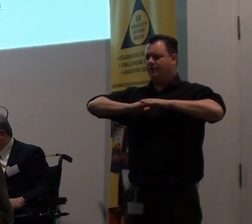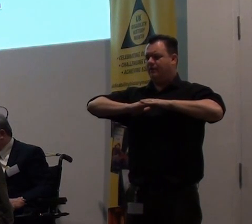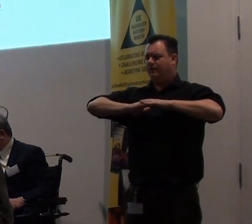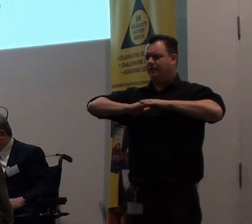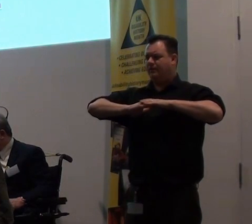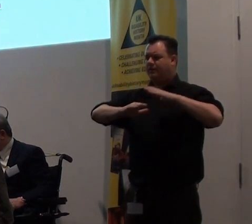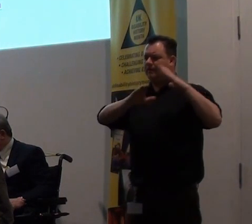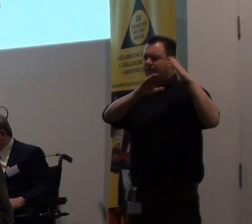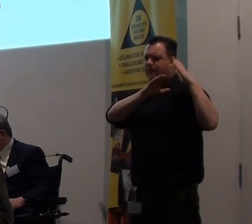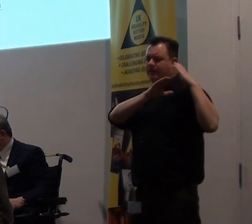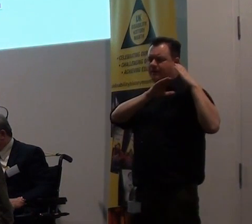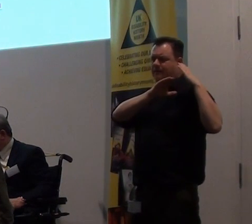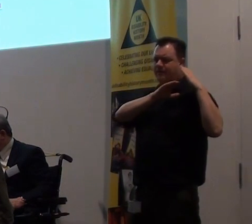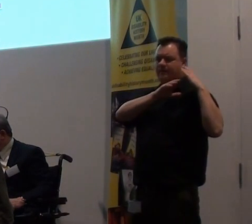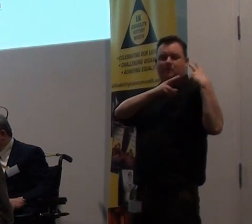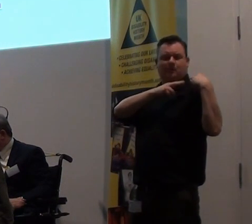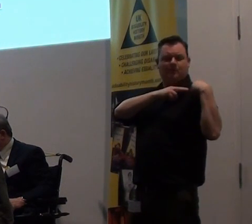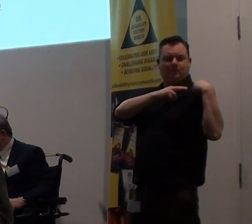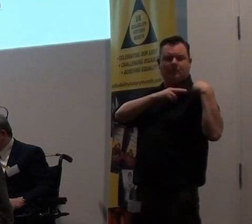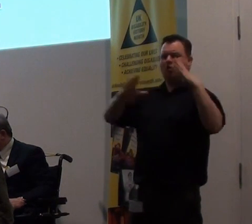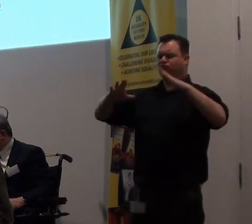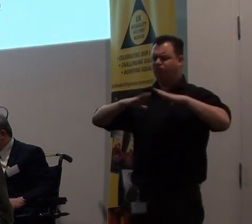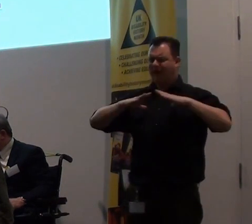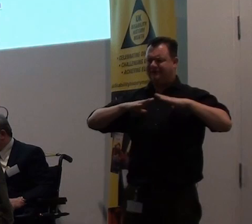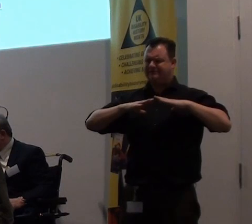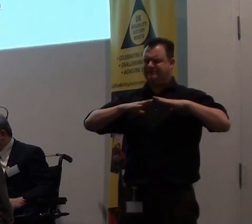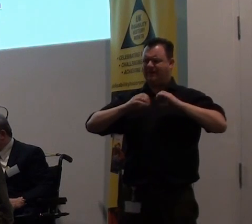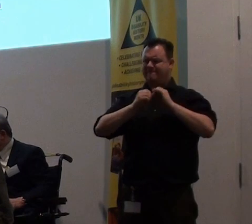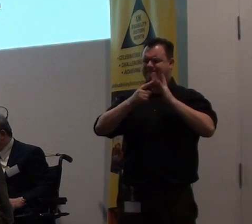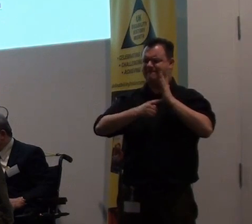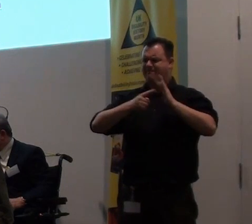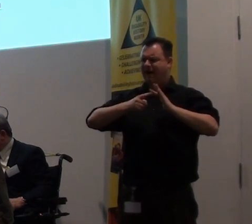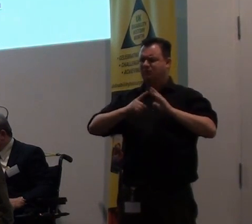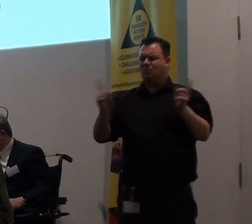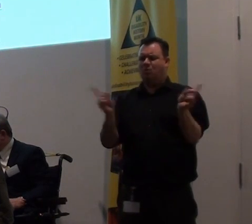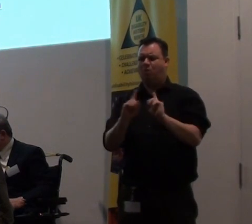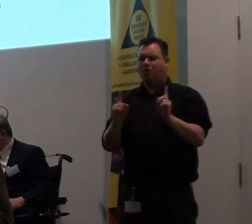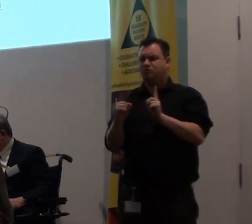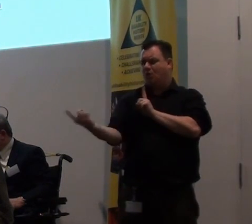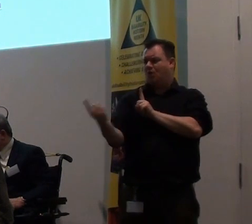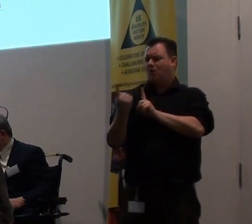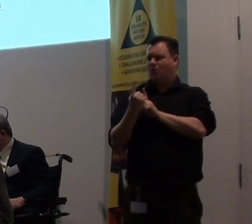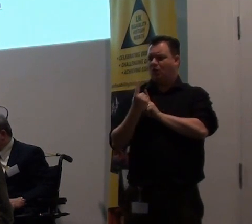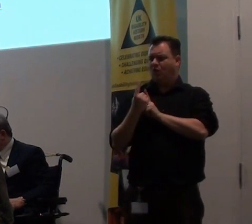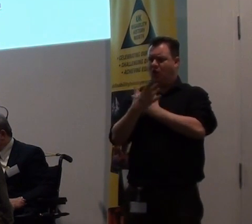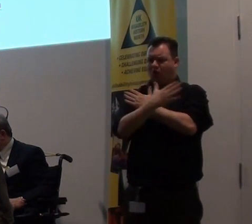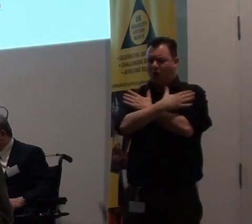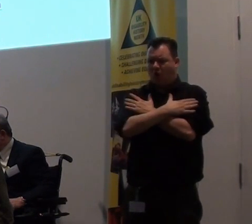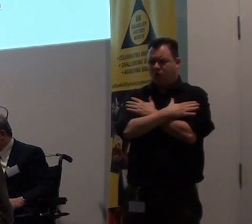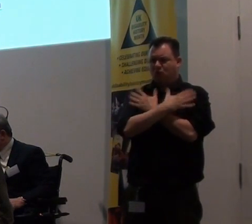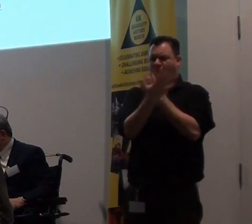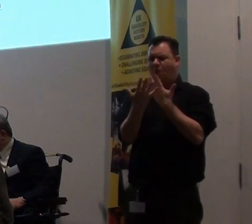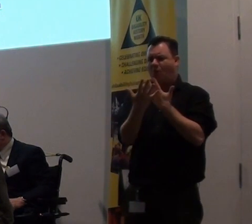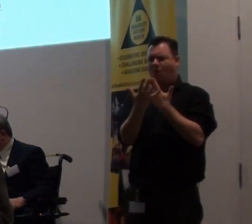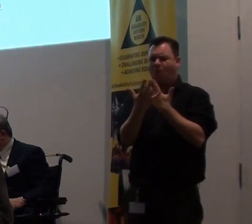respite can. Respite from what? The closeness of touch or the tyranny of loneliness.